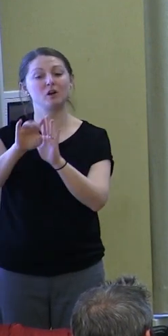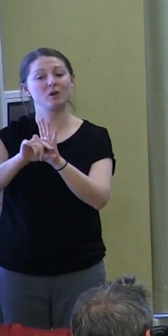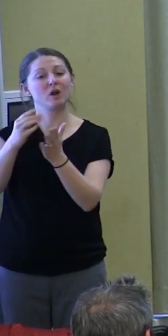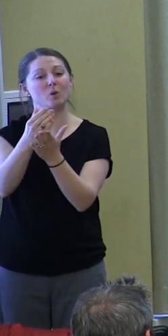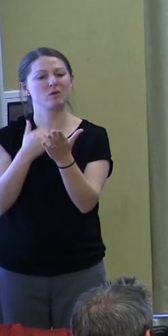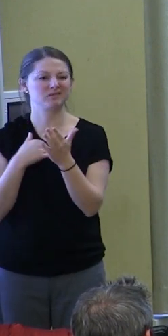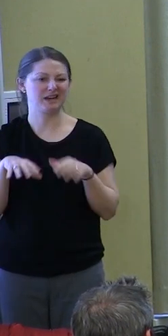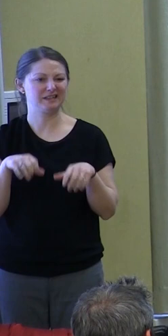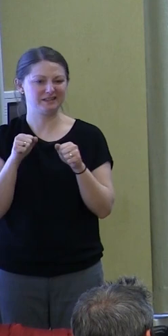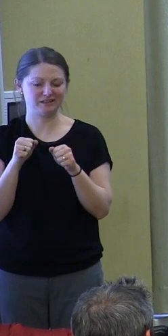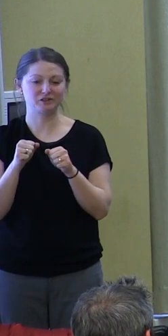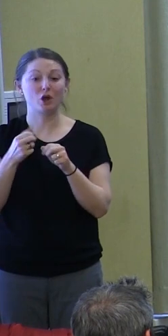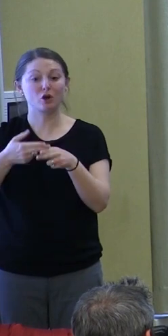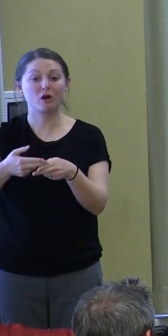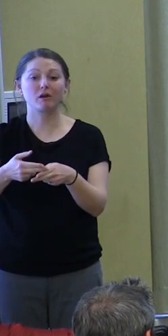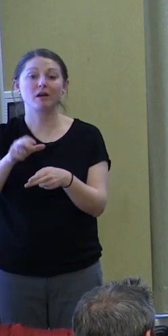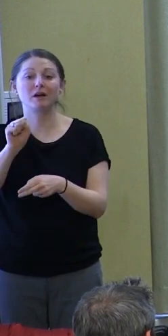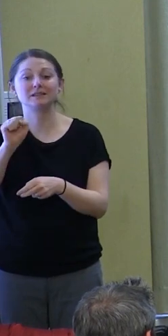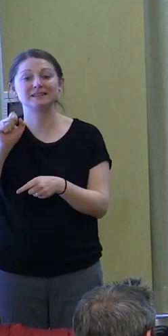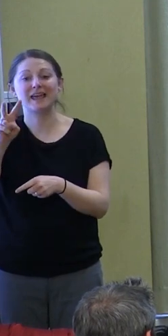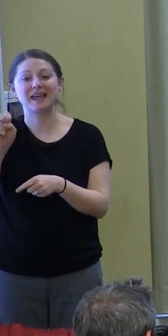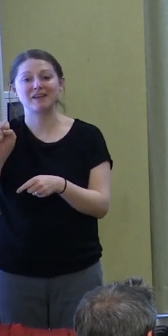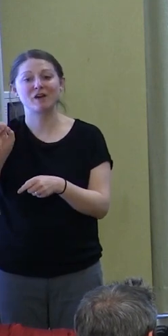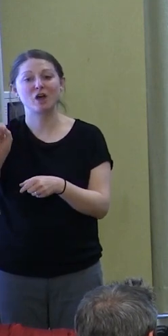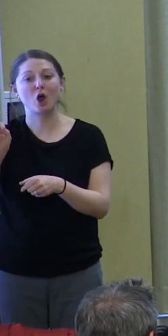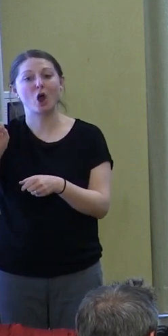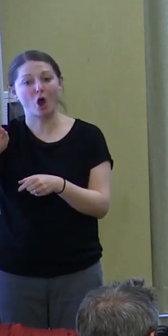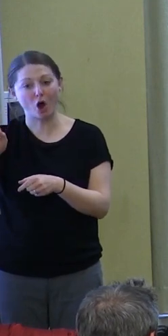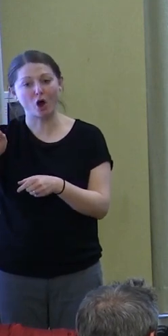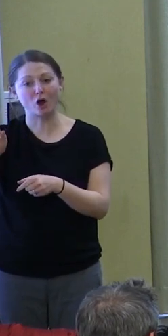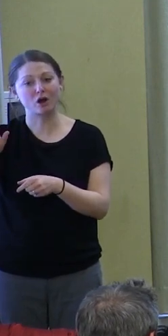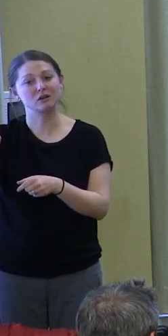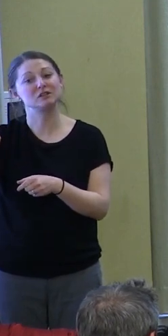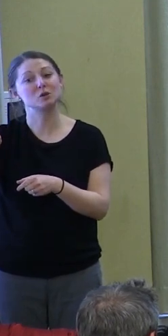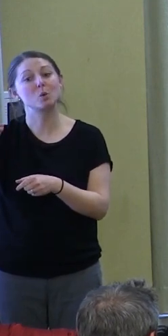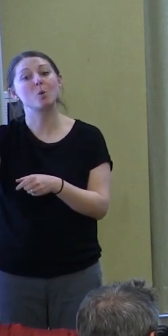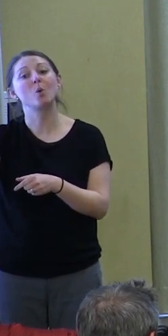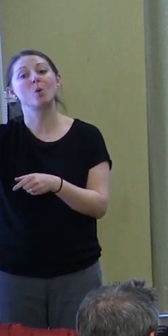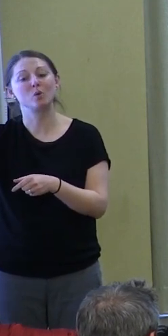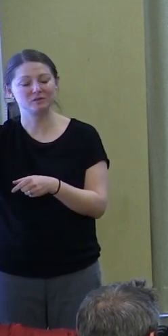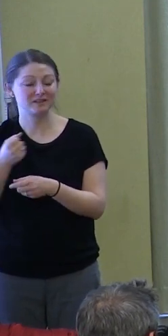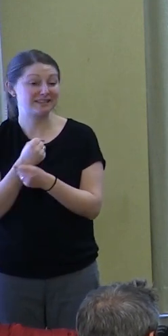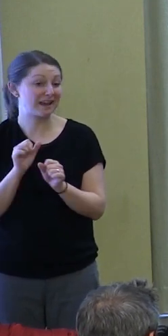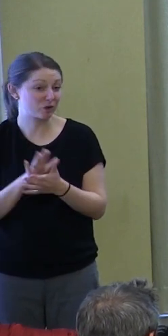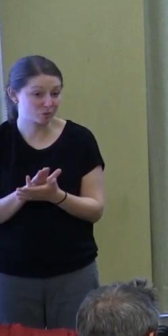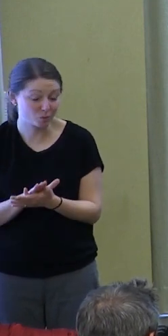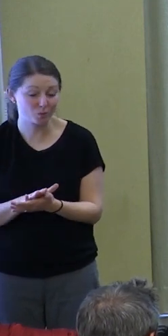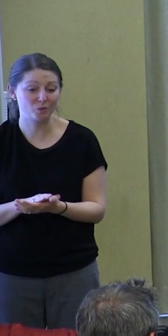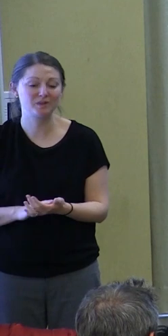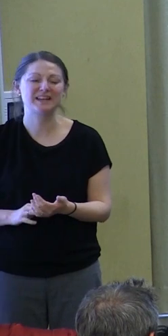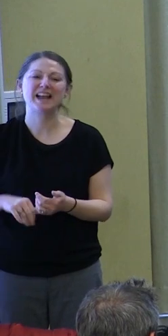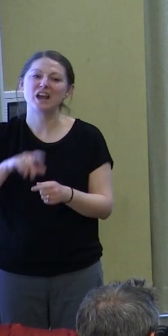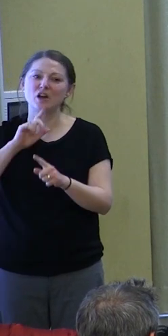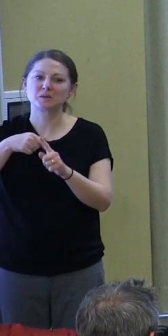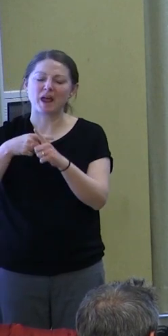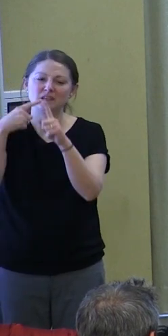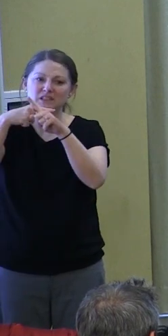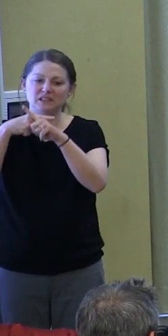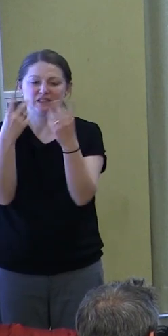course called Save Our Schools. It's an education policy course that gets into all of the messy